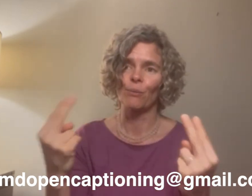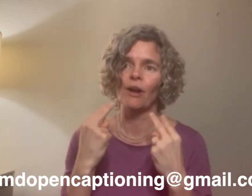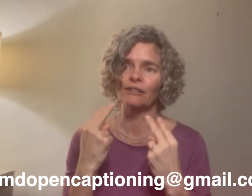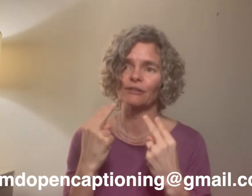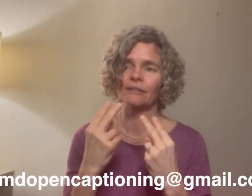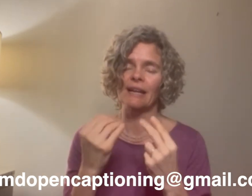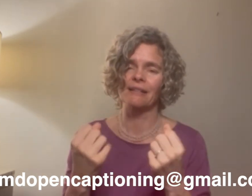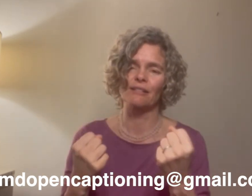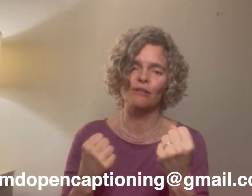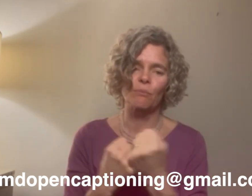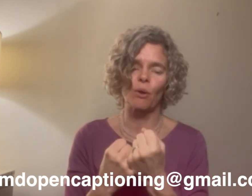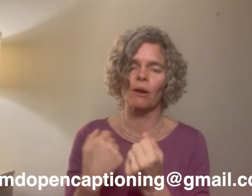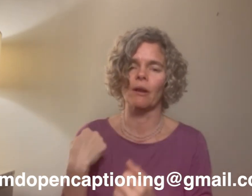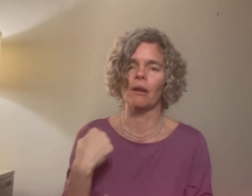I'm go home.